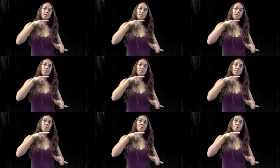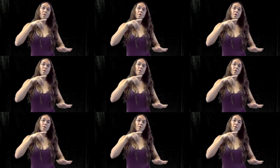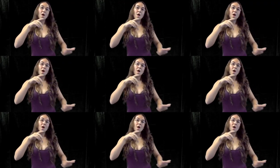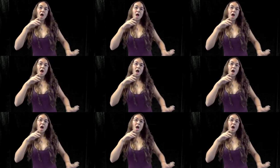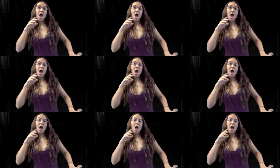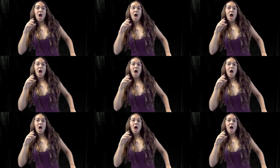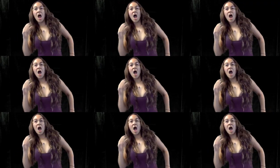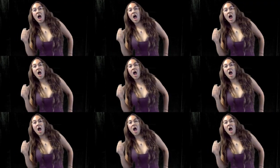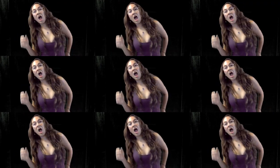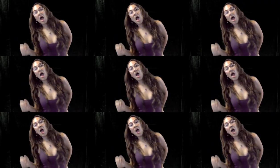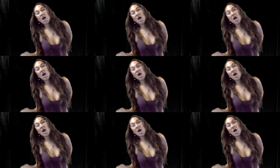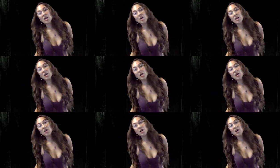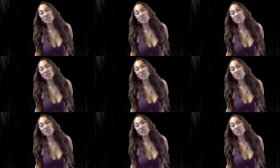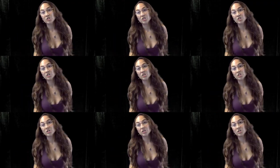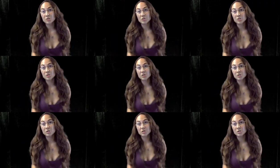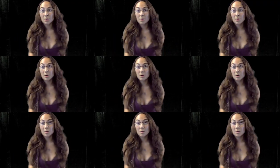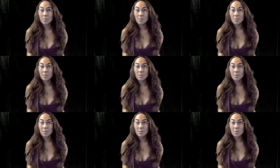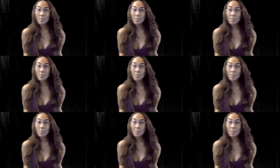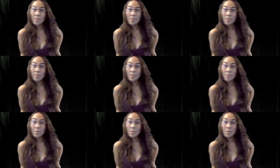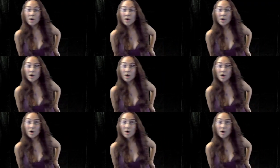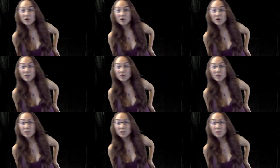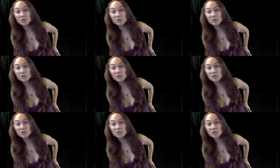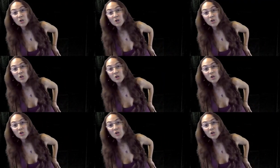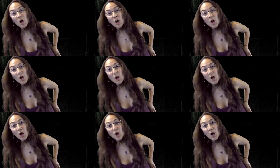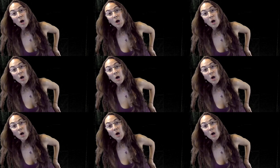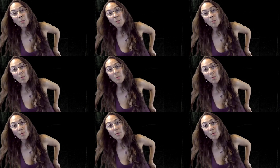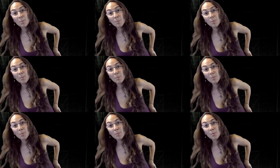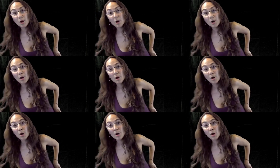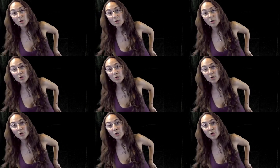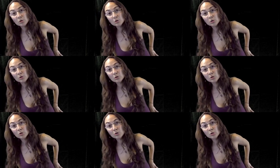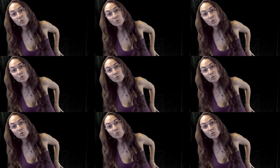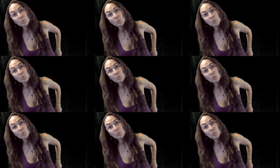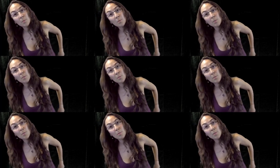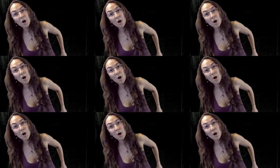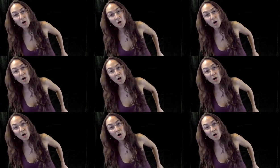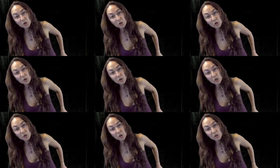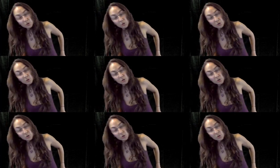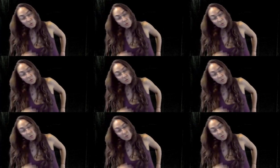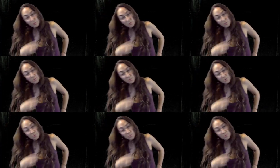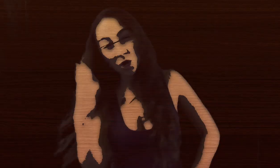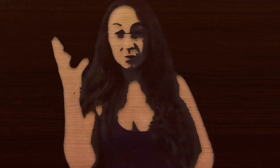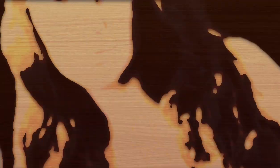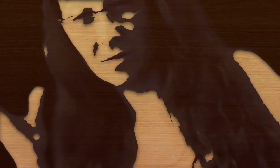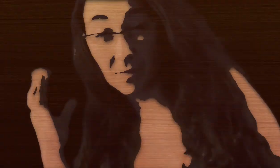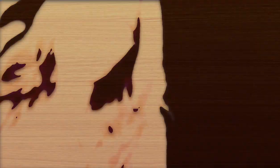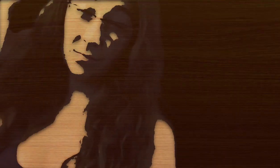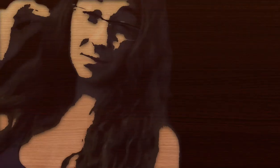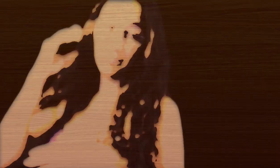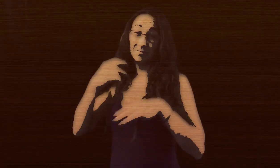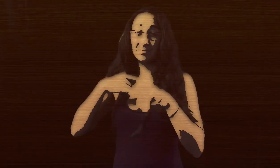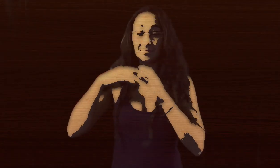Oh, so much, much more, so much more...